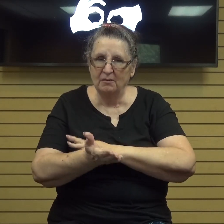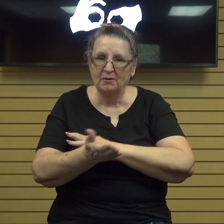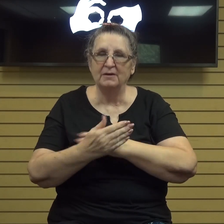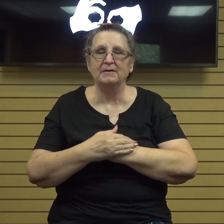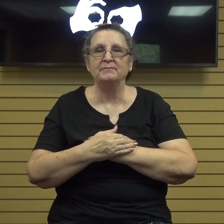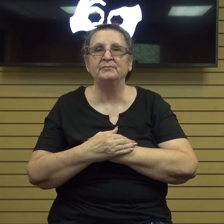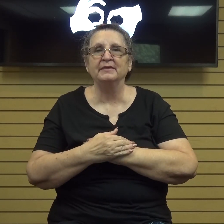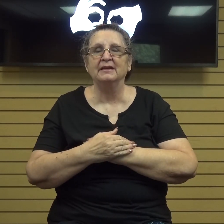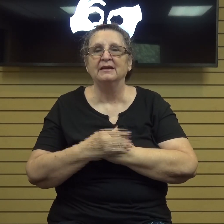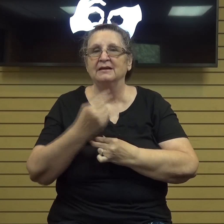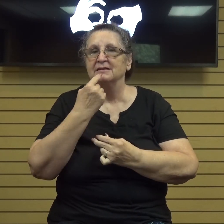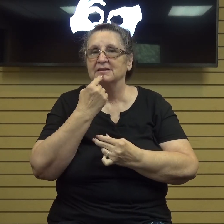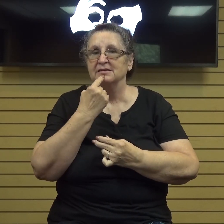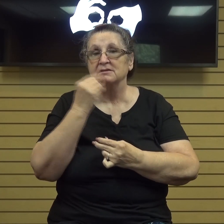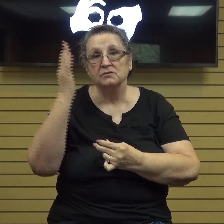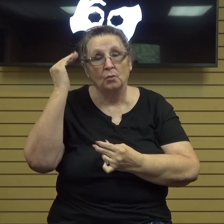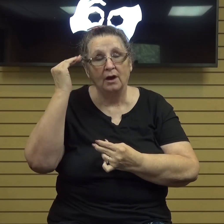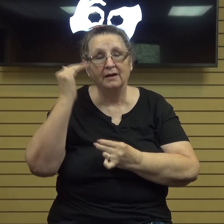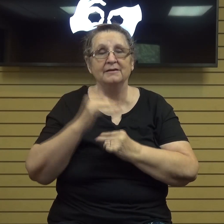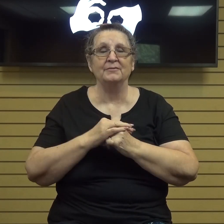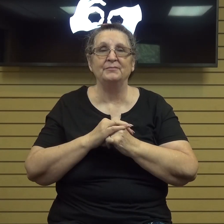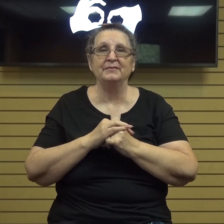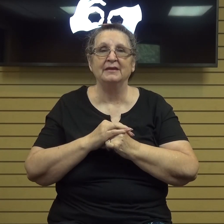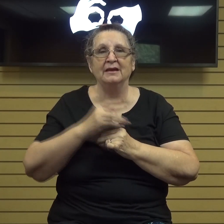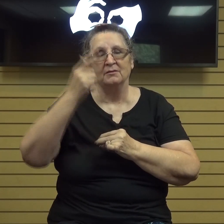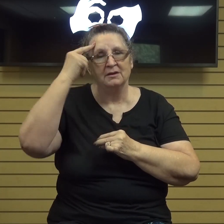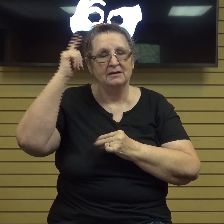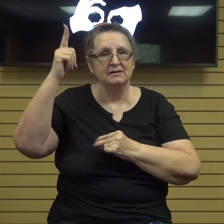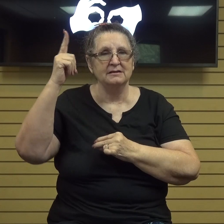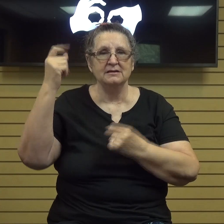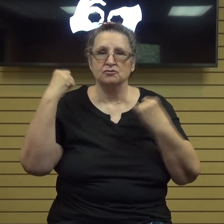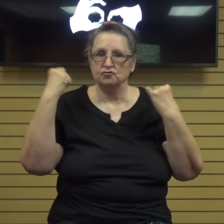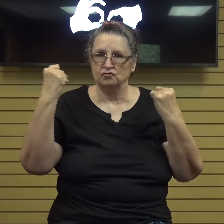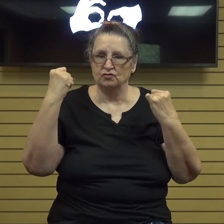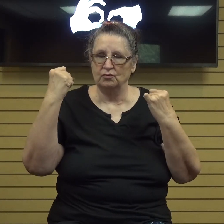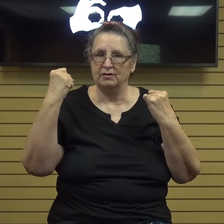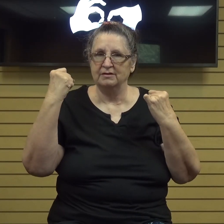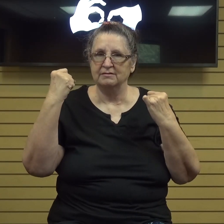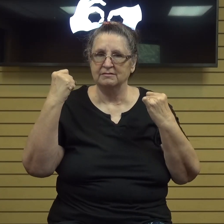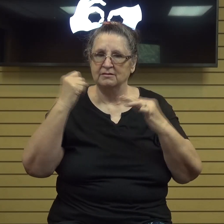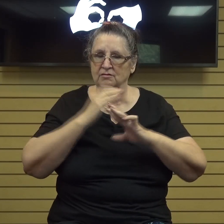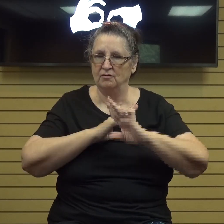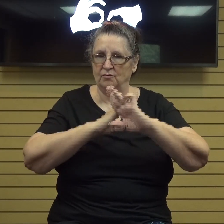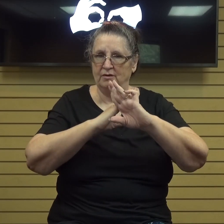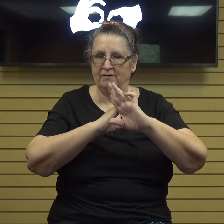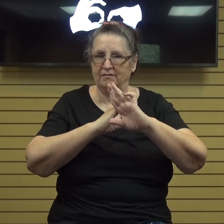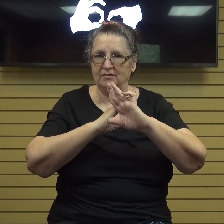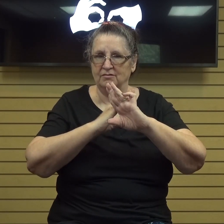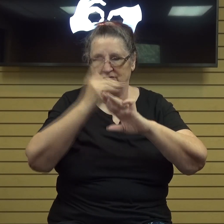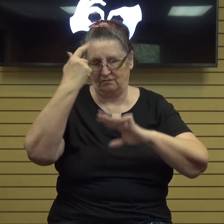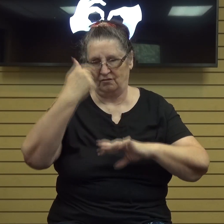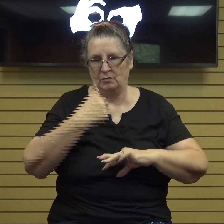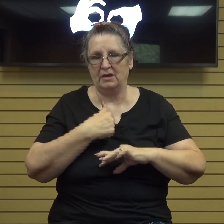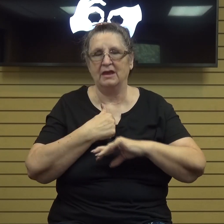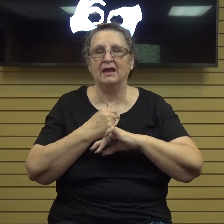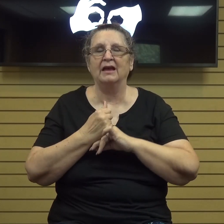tells us why because he's been a strength a refuge he's um he's our